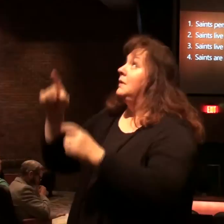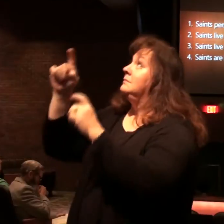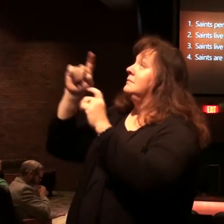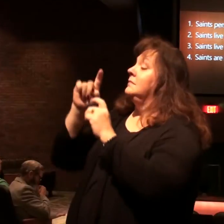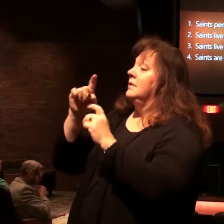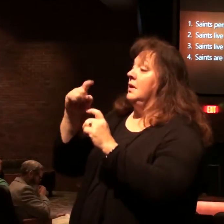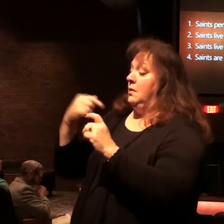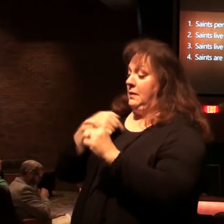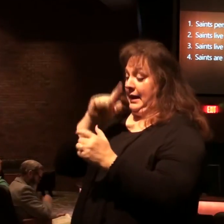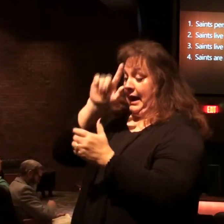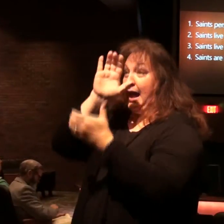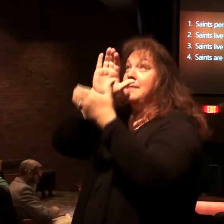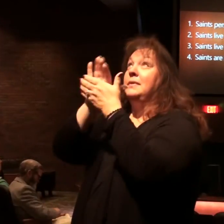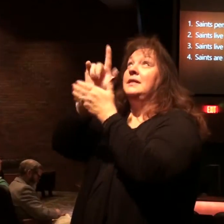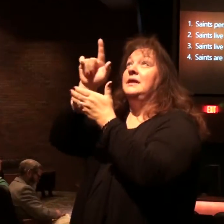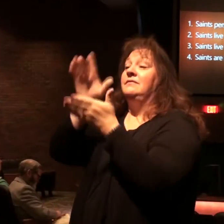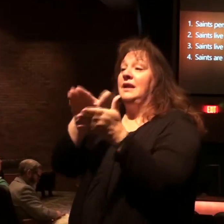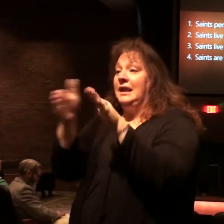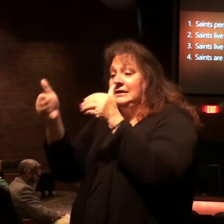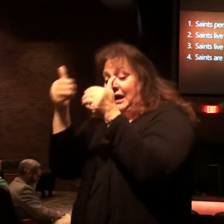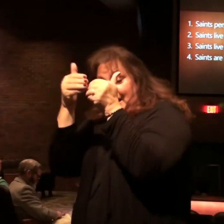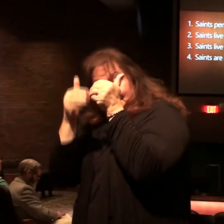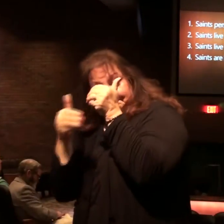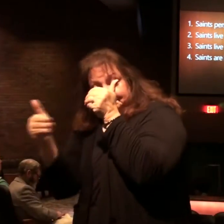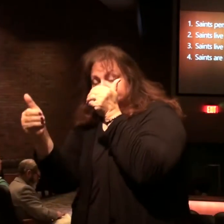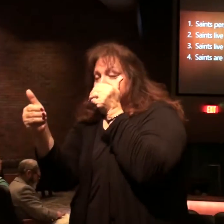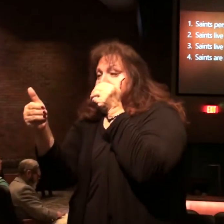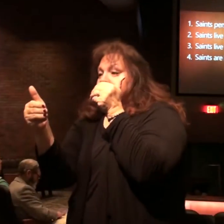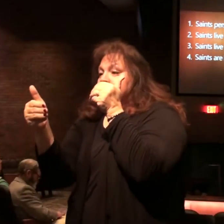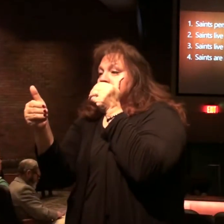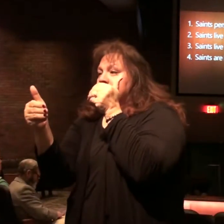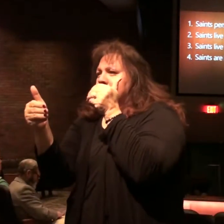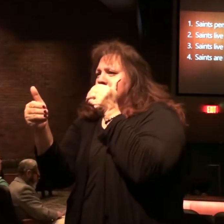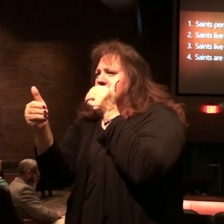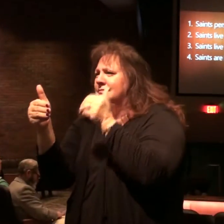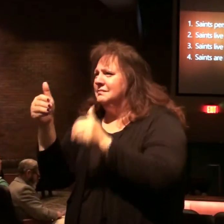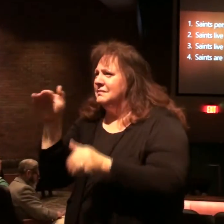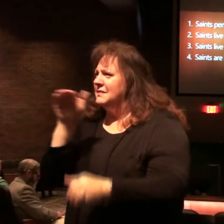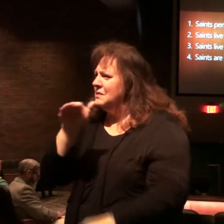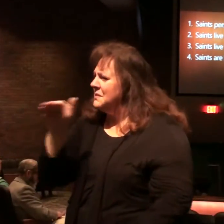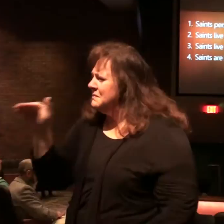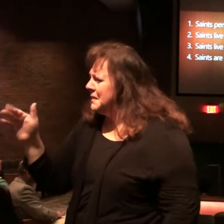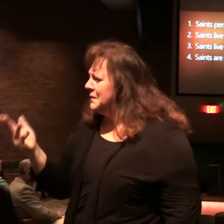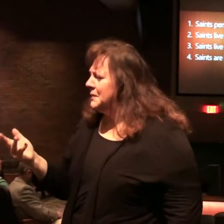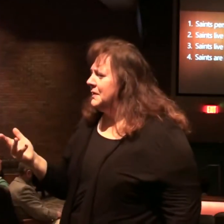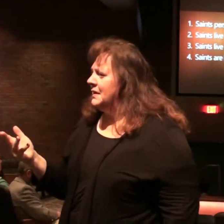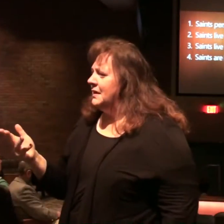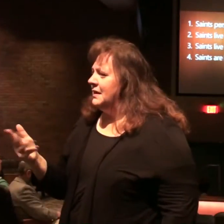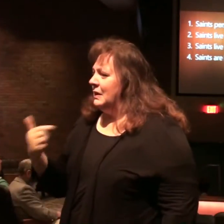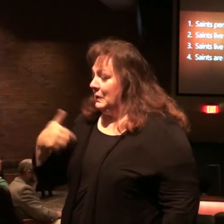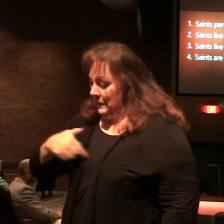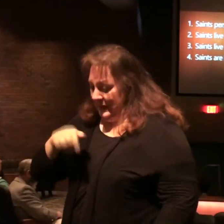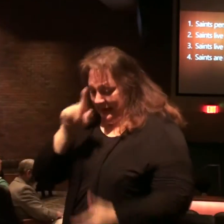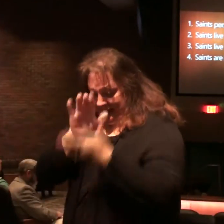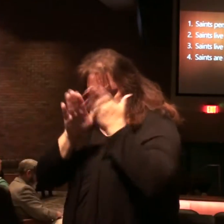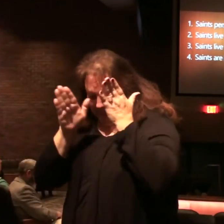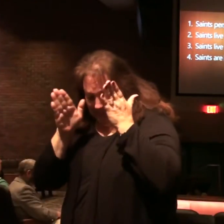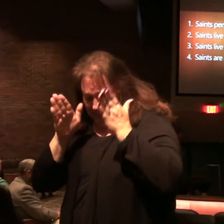the dead who die in the Lord from now on. We're reminded that for the believer,